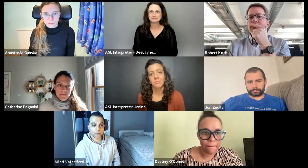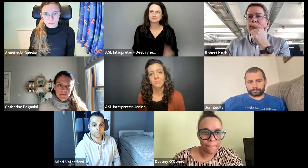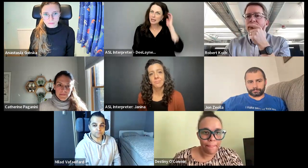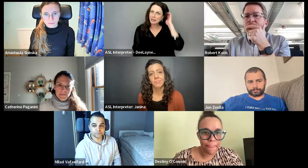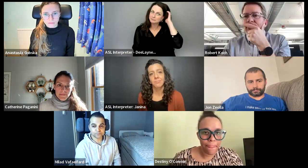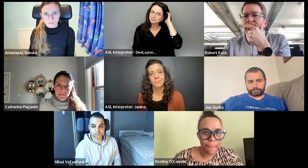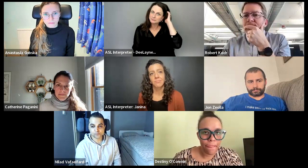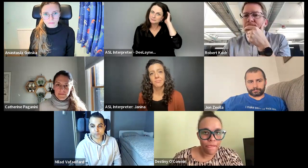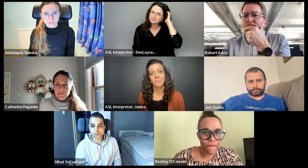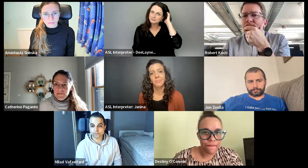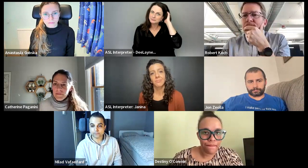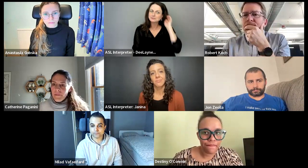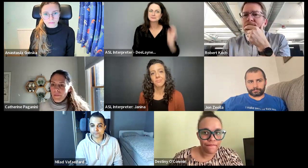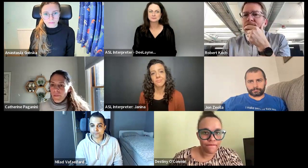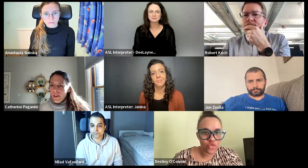Okay.